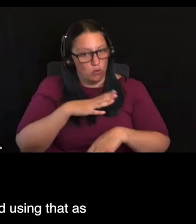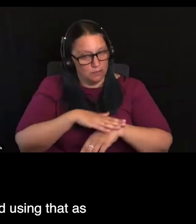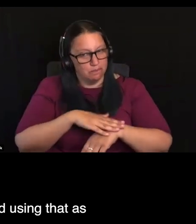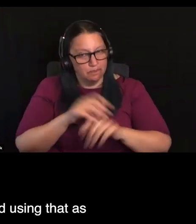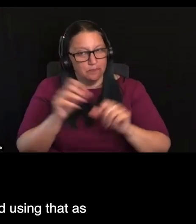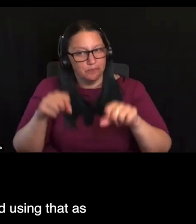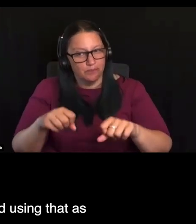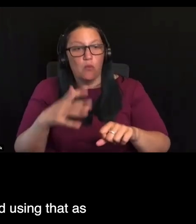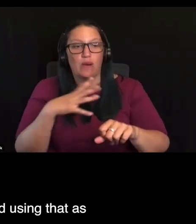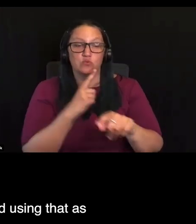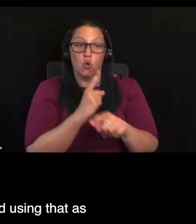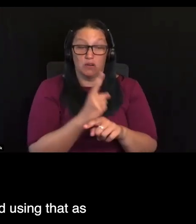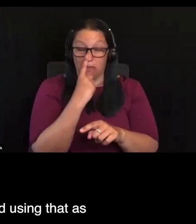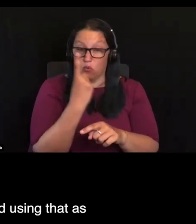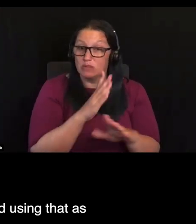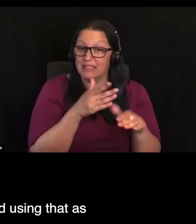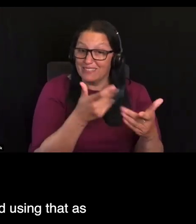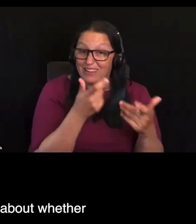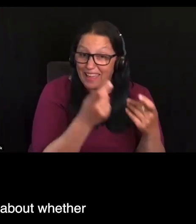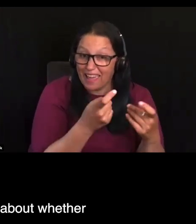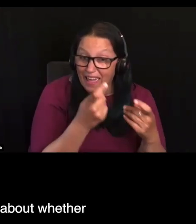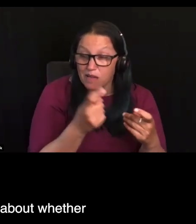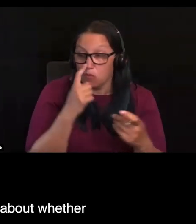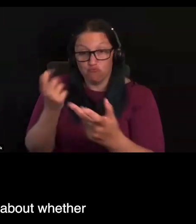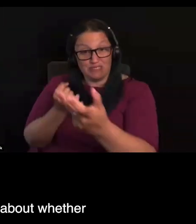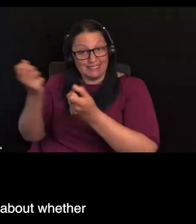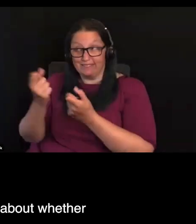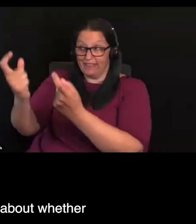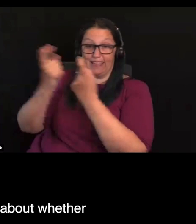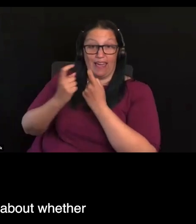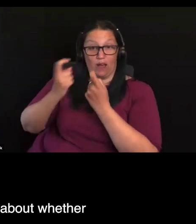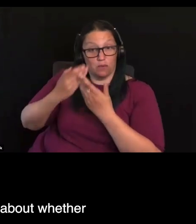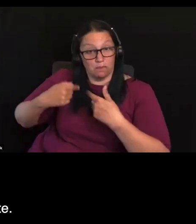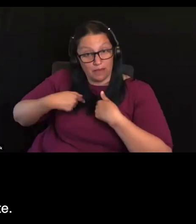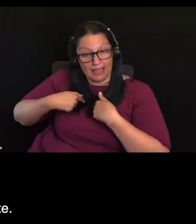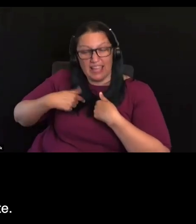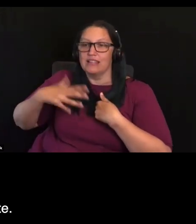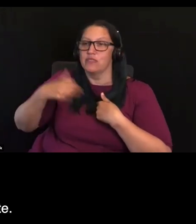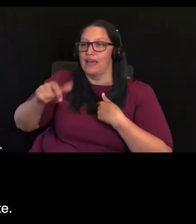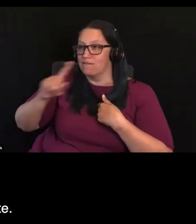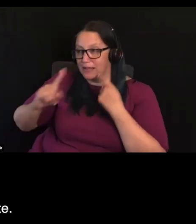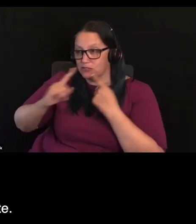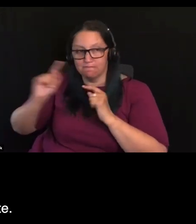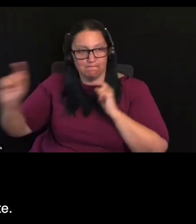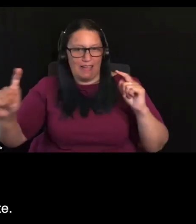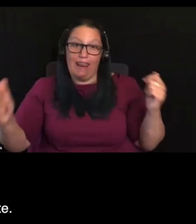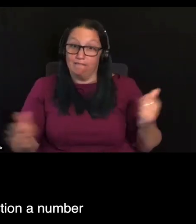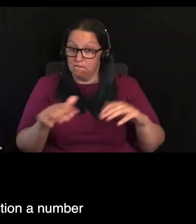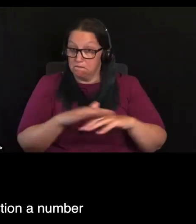and using that as information to make a decision about whether the care is adequate.